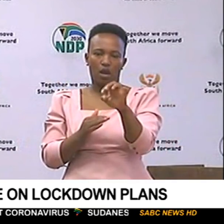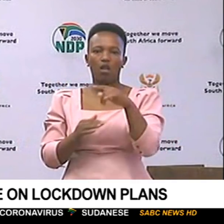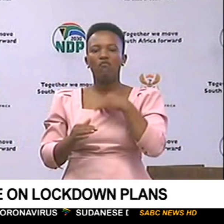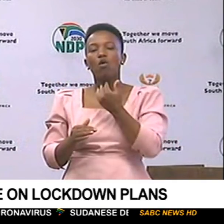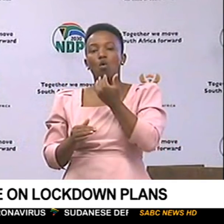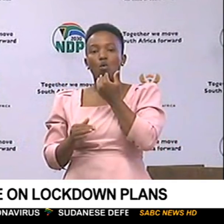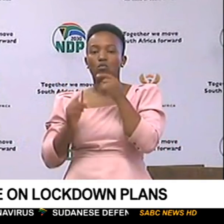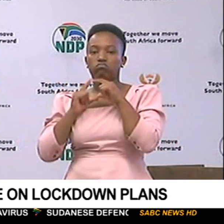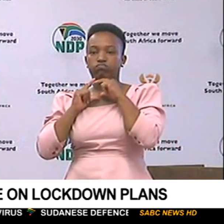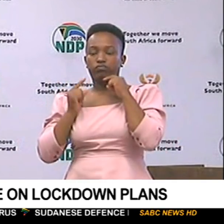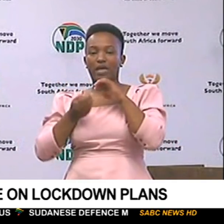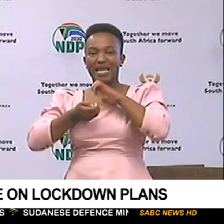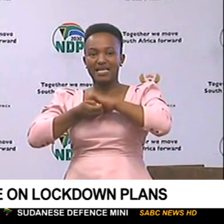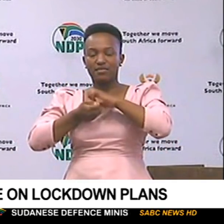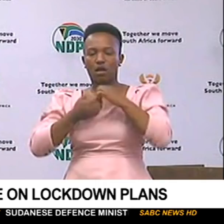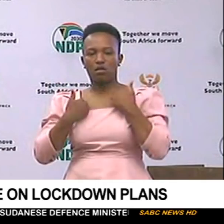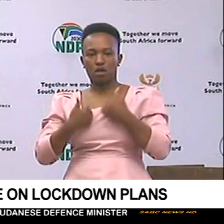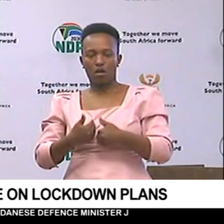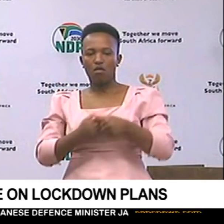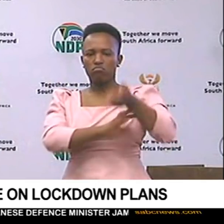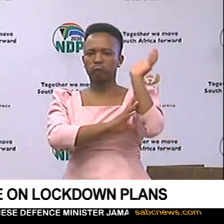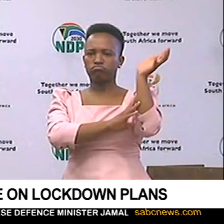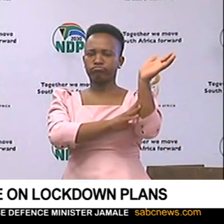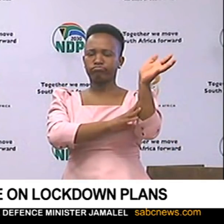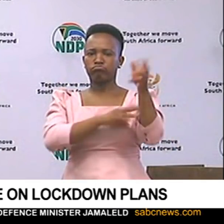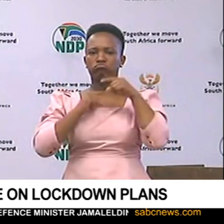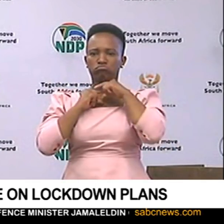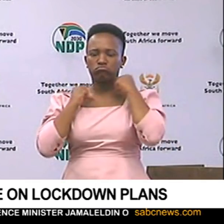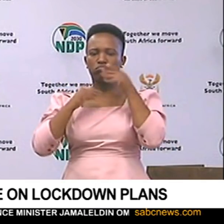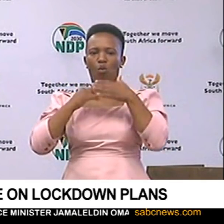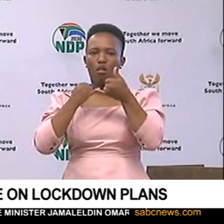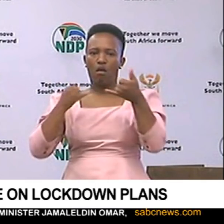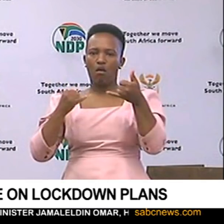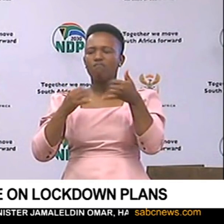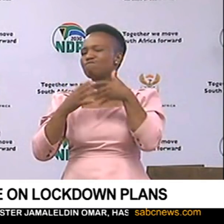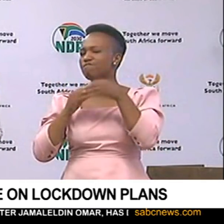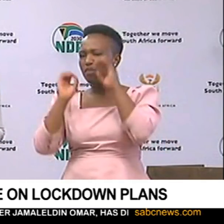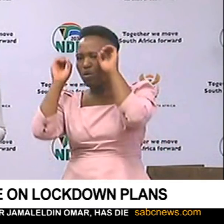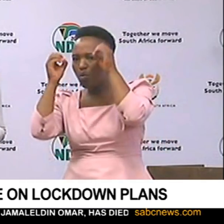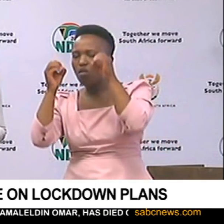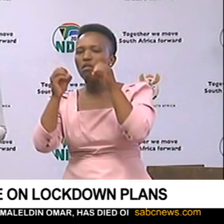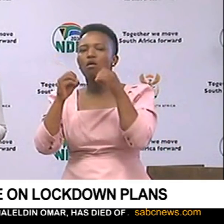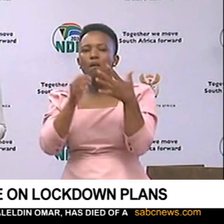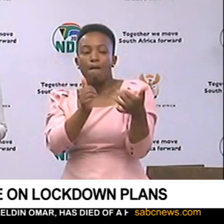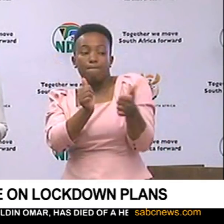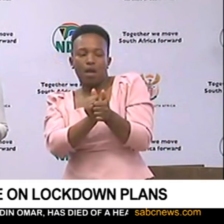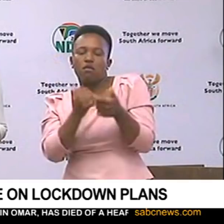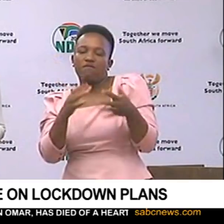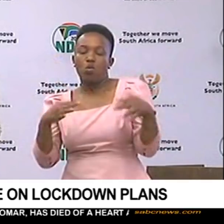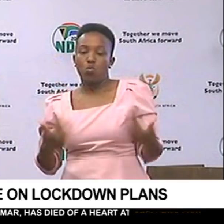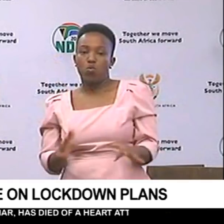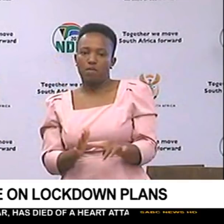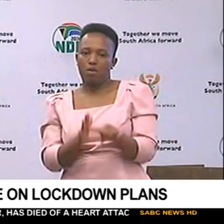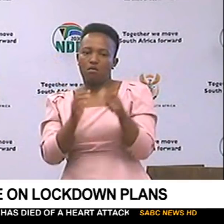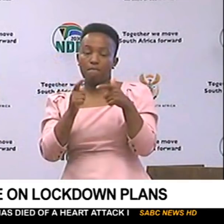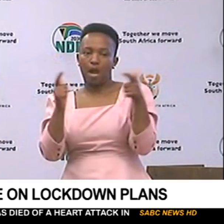has an Easter Sunday broadcasted and online. Google is our key partner on this one.